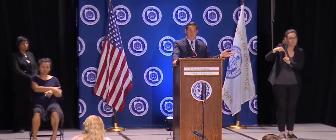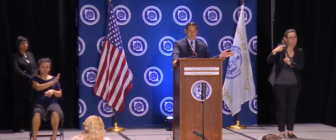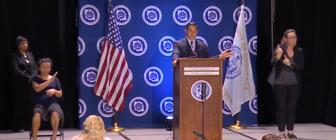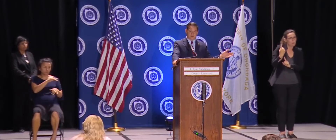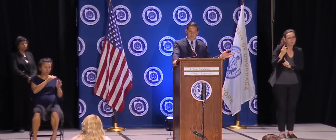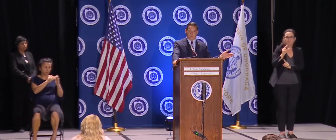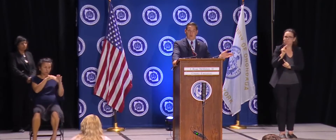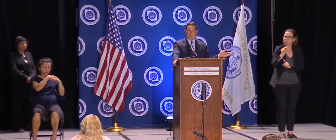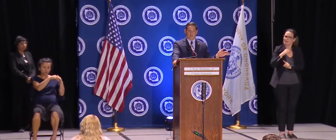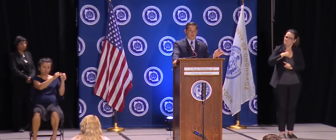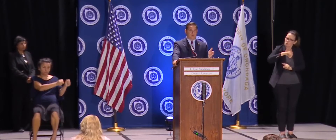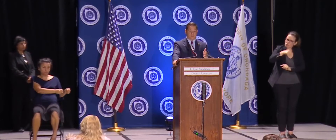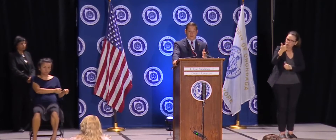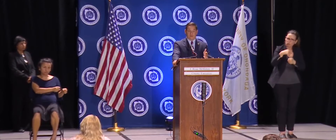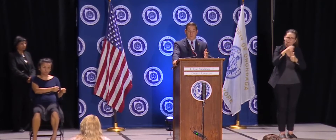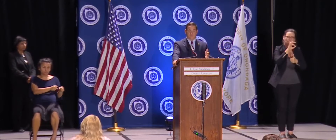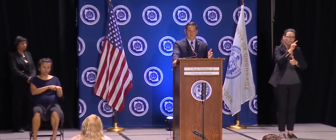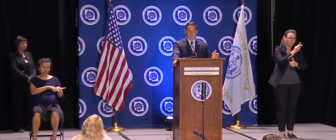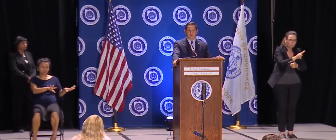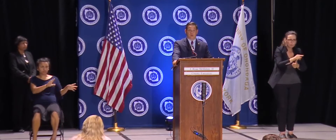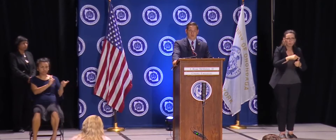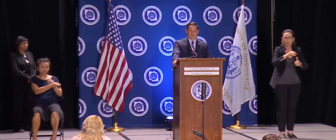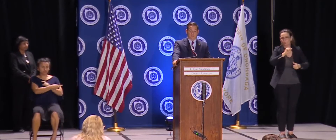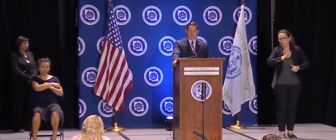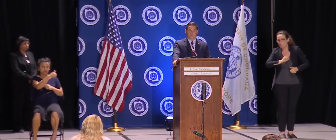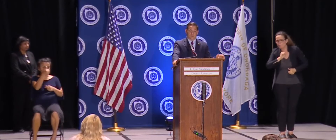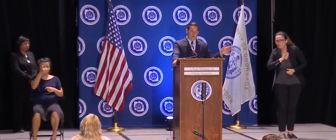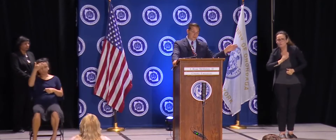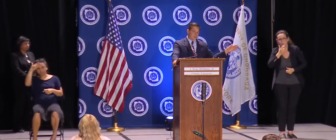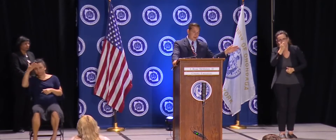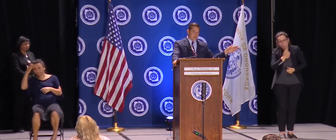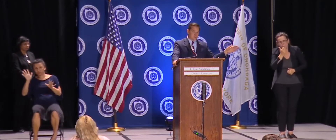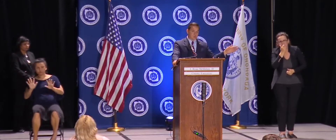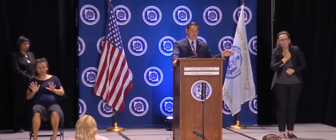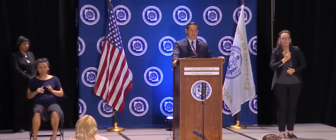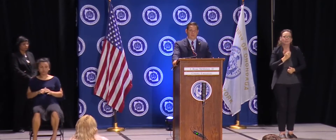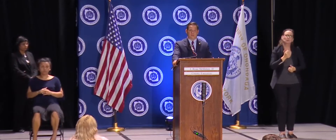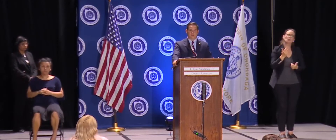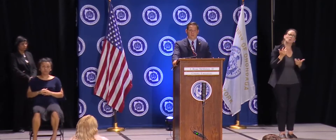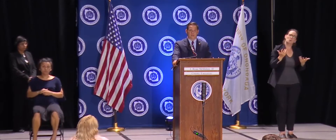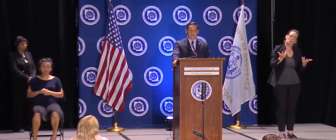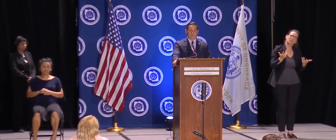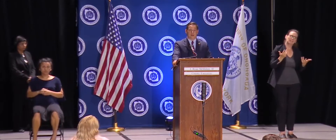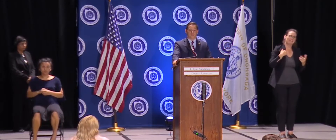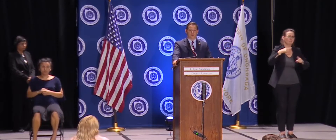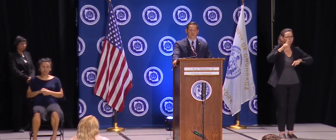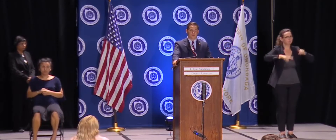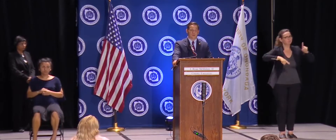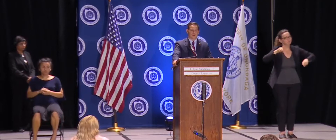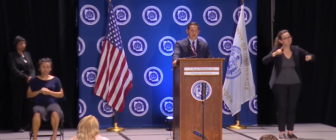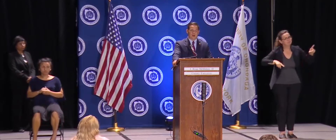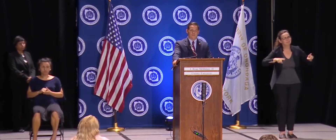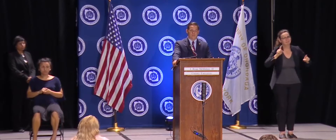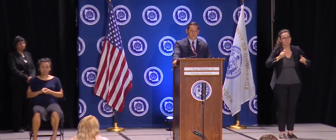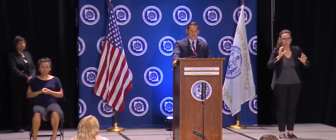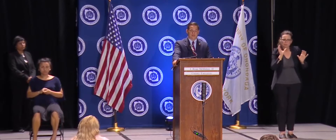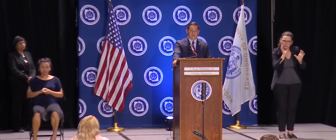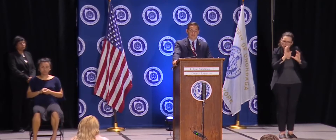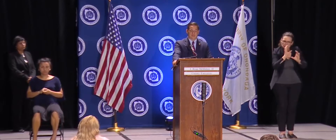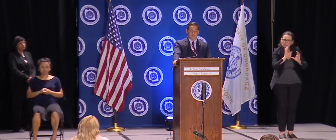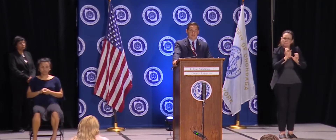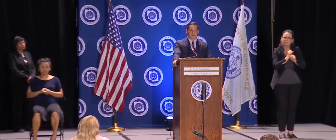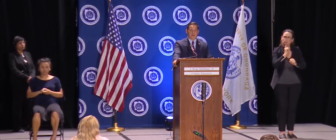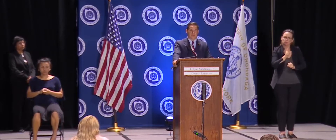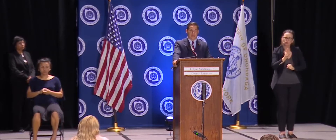spread that stomach bug or other things off to other children, we don't want them back in school. They need to get better first. But